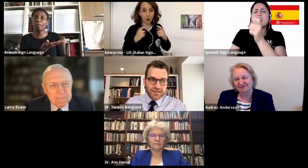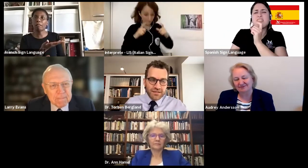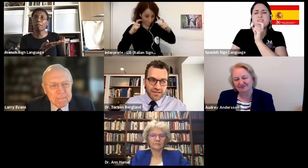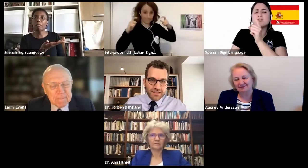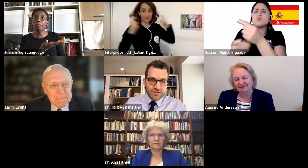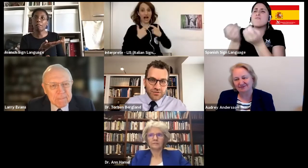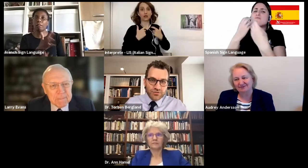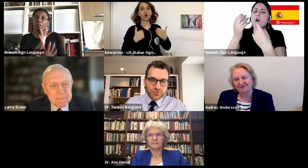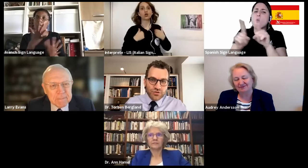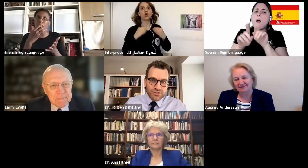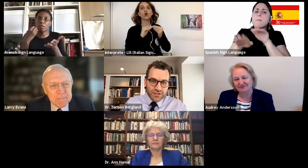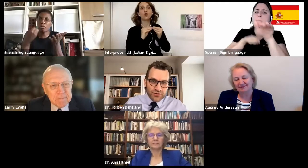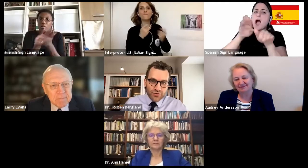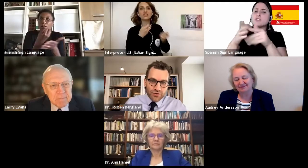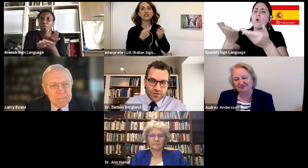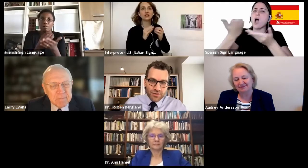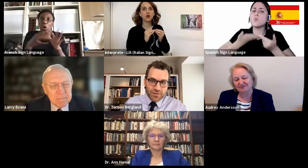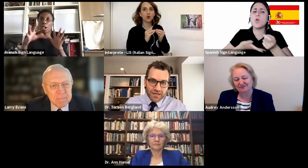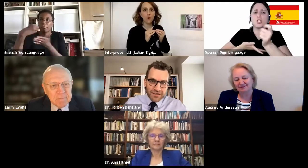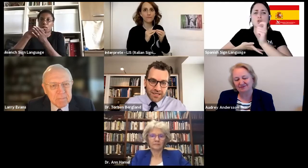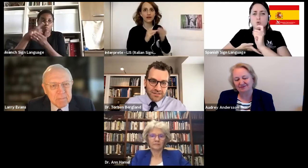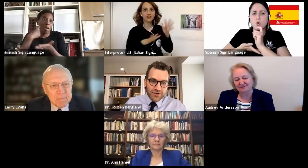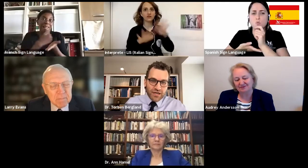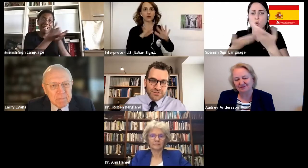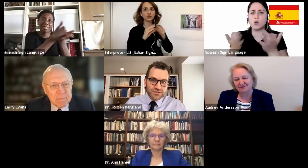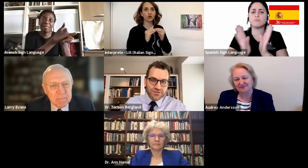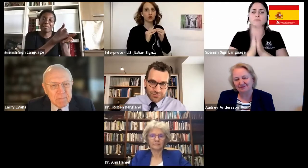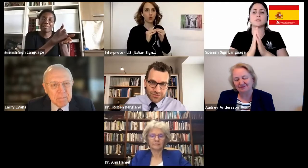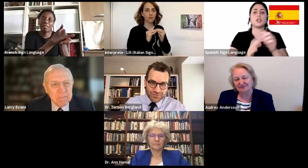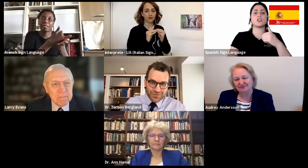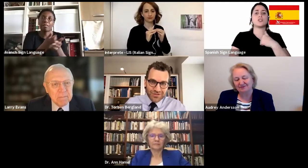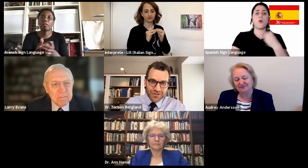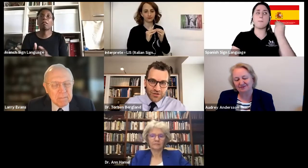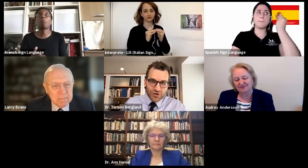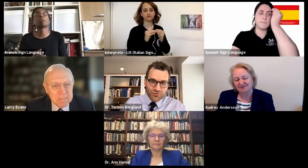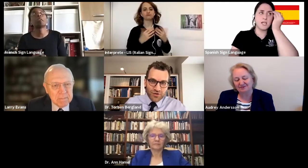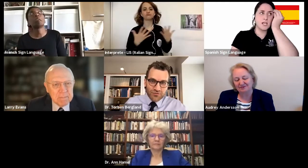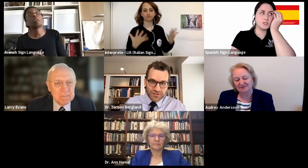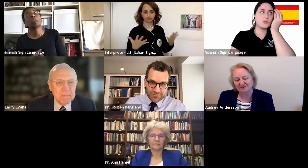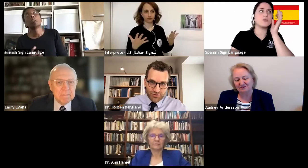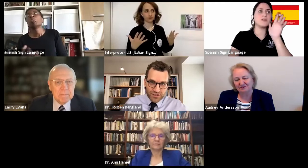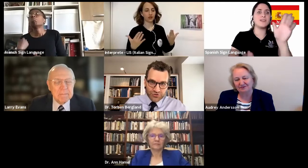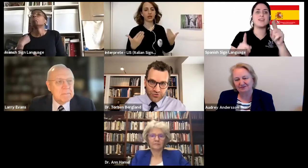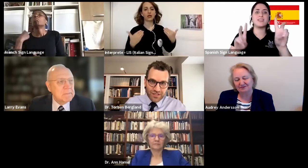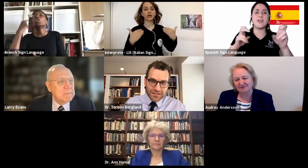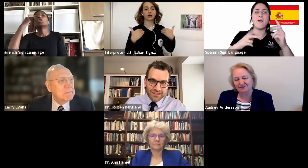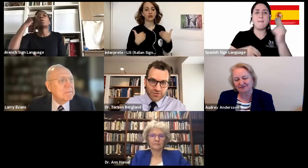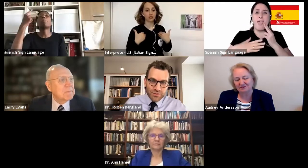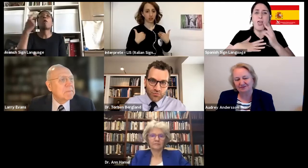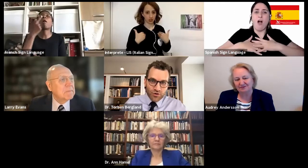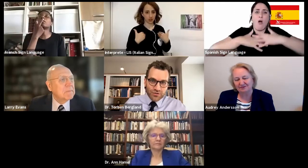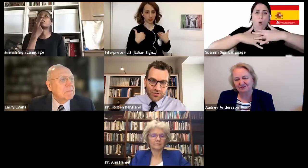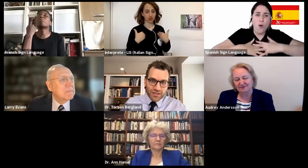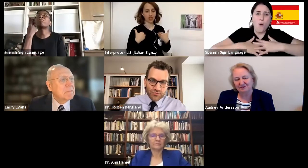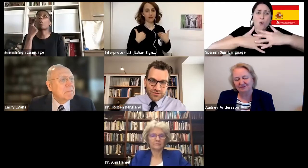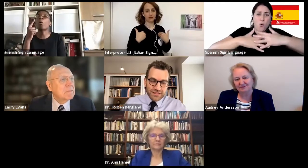again, I think to consider the panic attacks here as a symptom of a deeper issue that needs